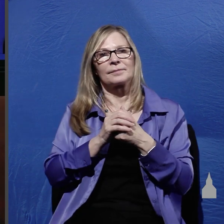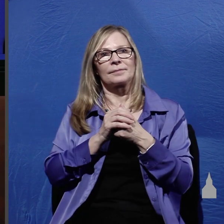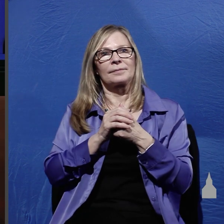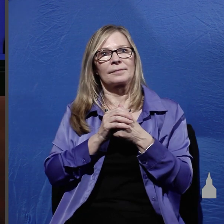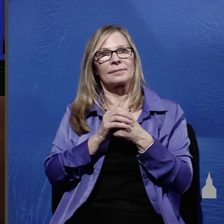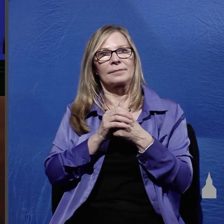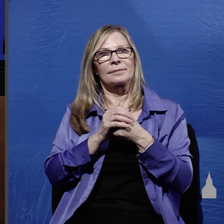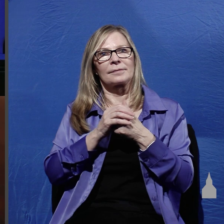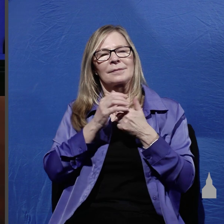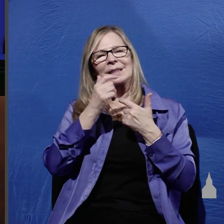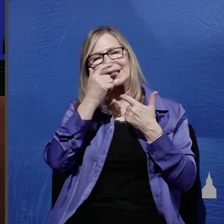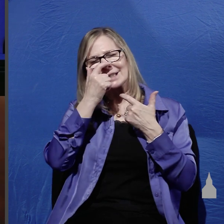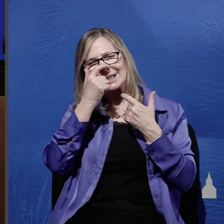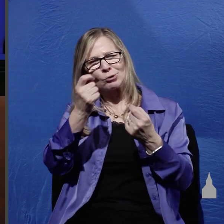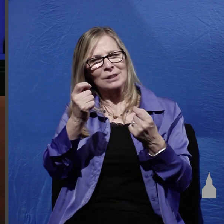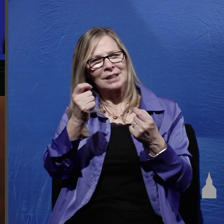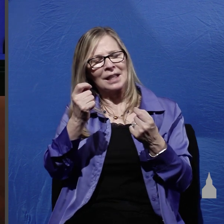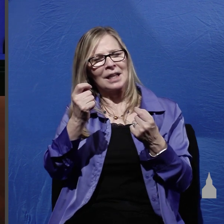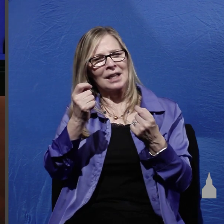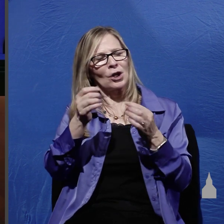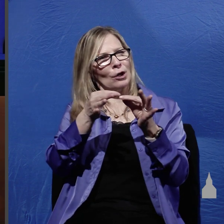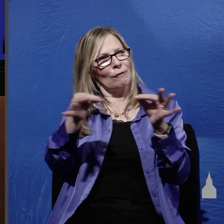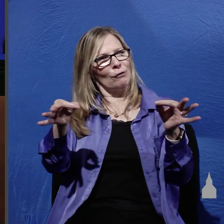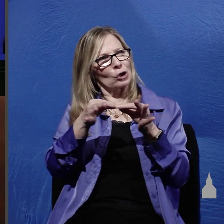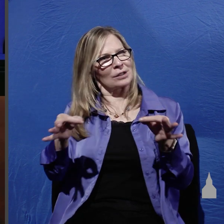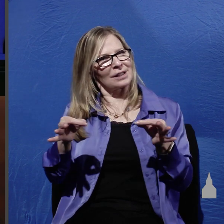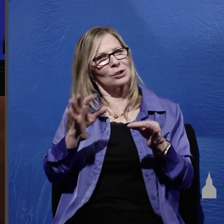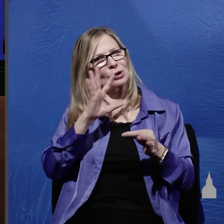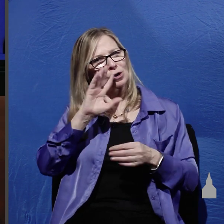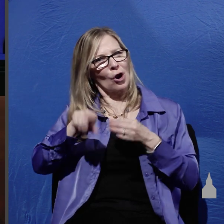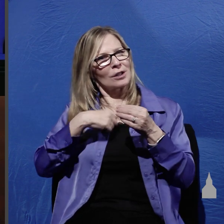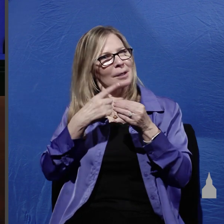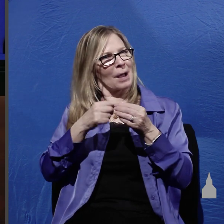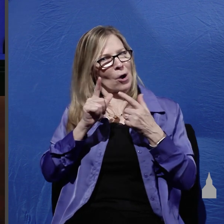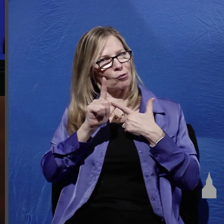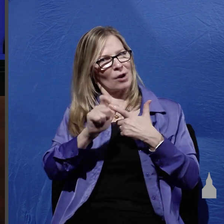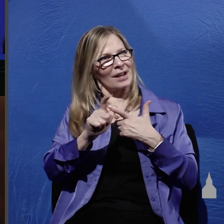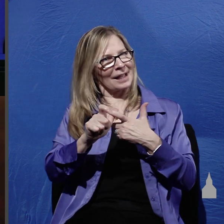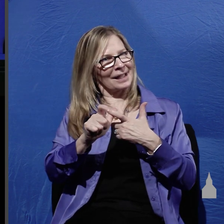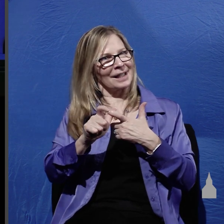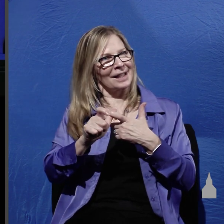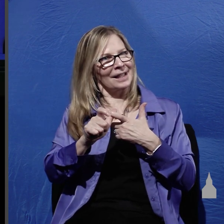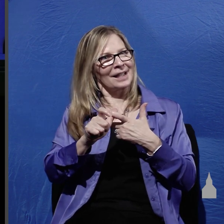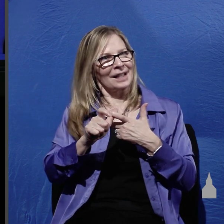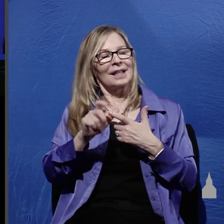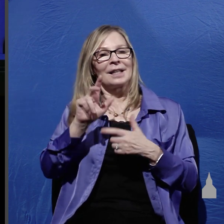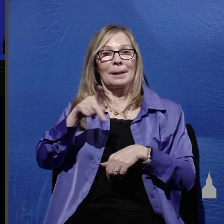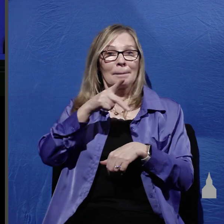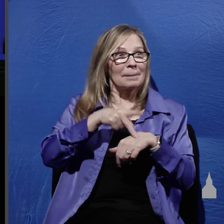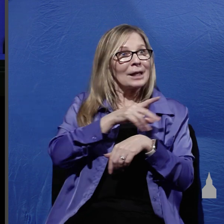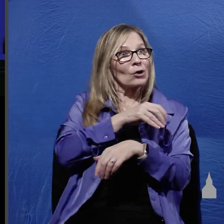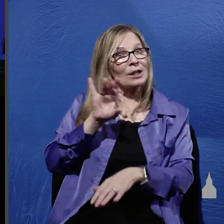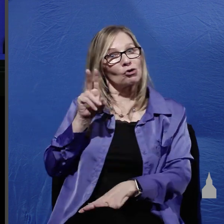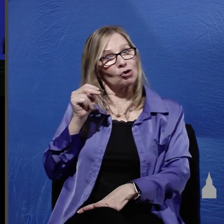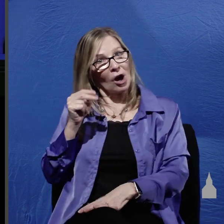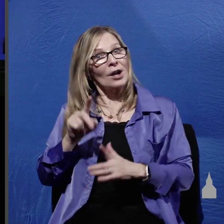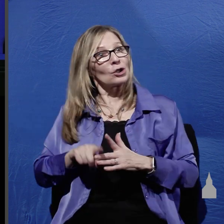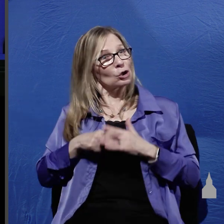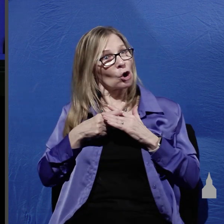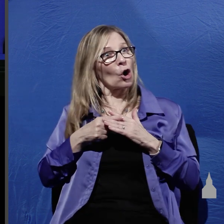Bible that speak about running this verse does it's interesting to note that while Peter and John started out running together